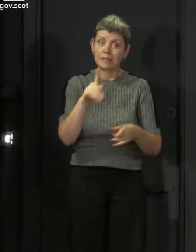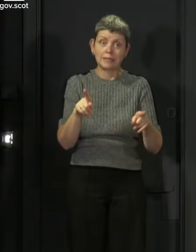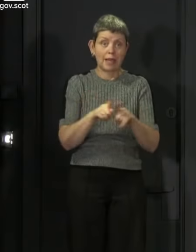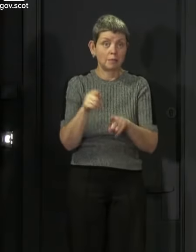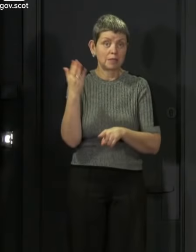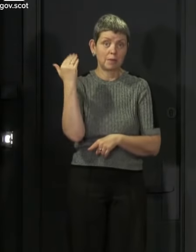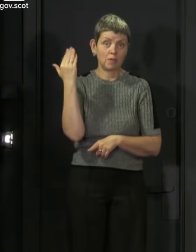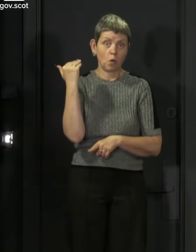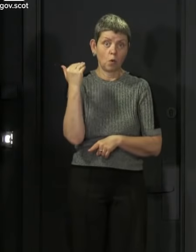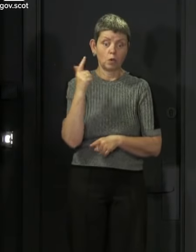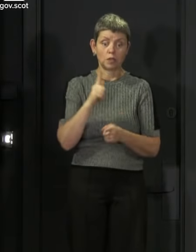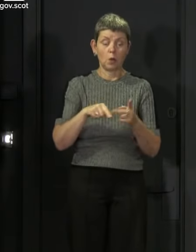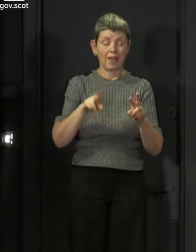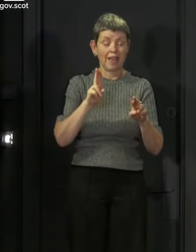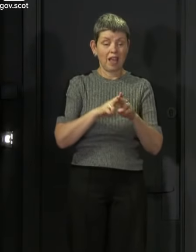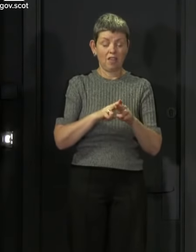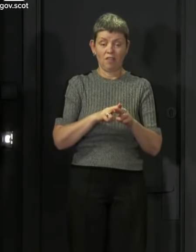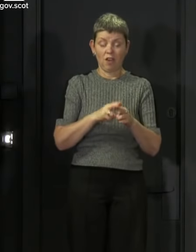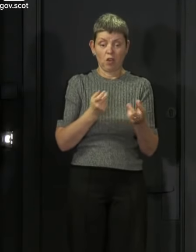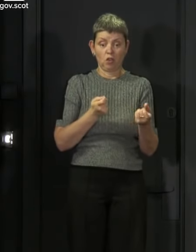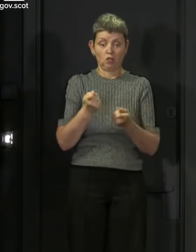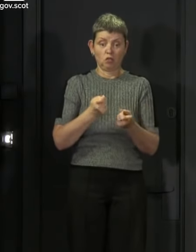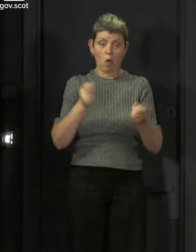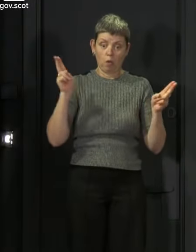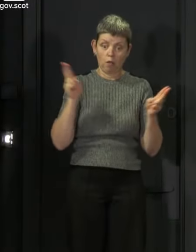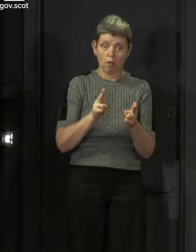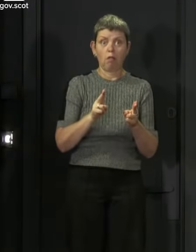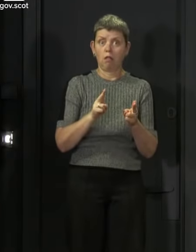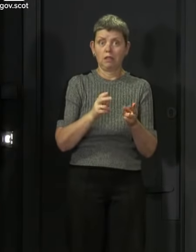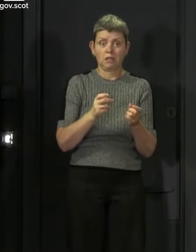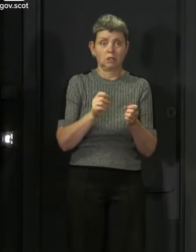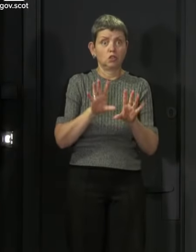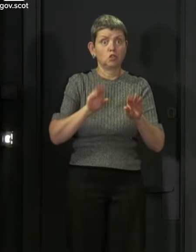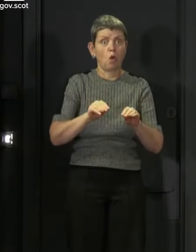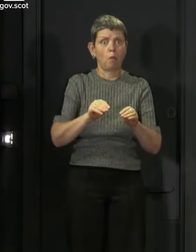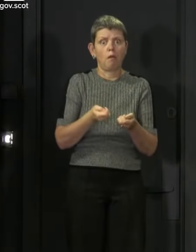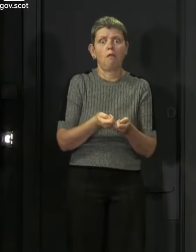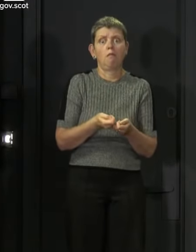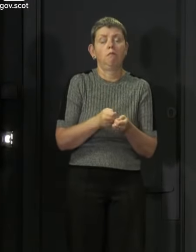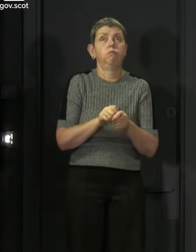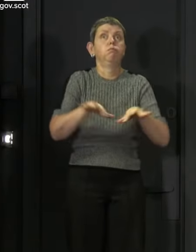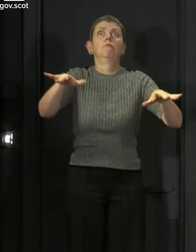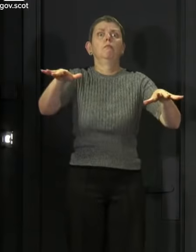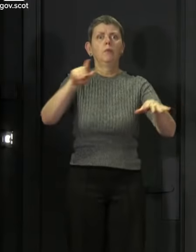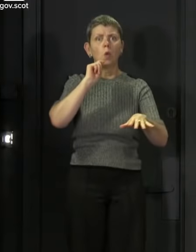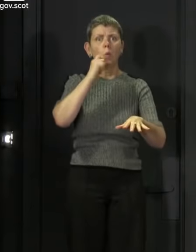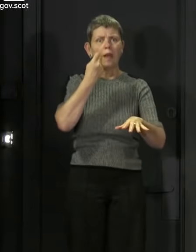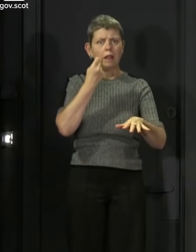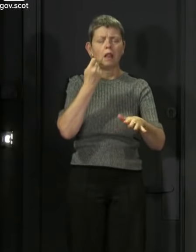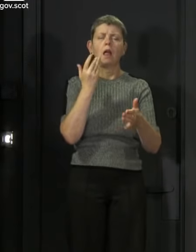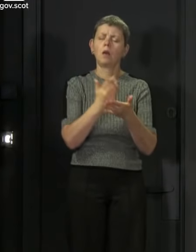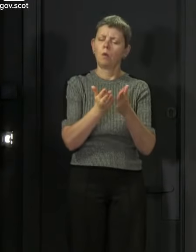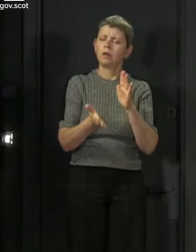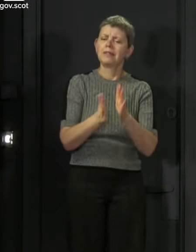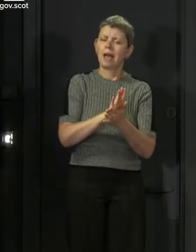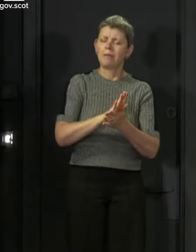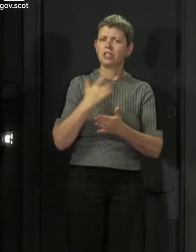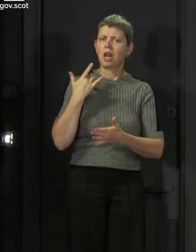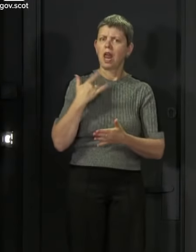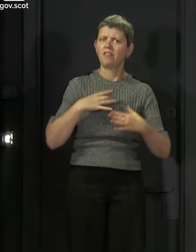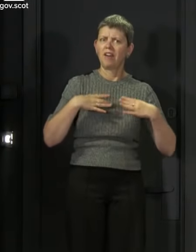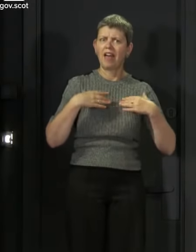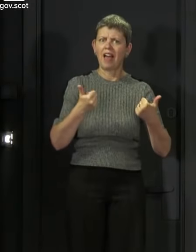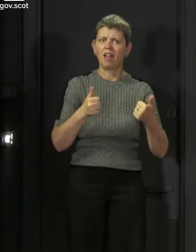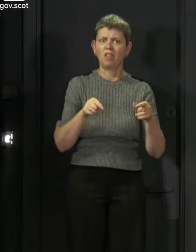if we let it run out of control again, not only will that be very damaging to life and to health, it will also set back the